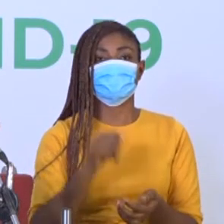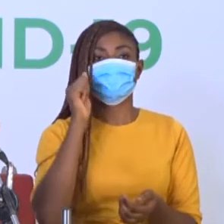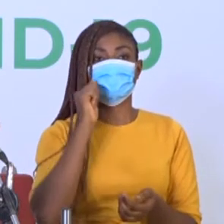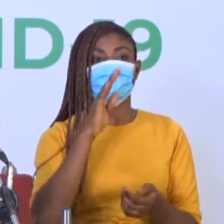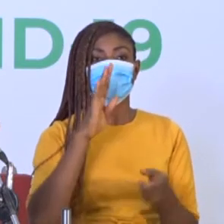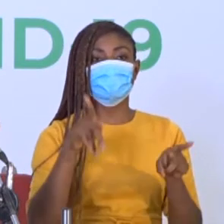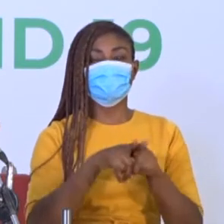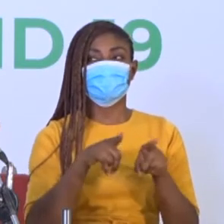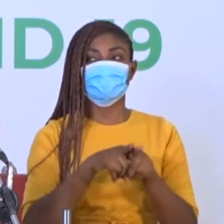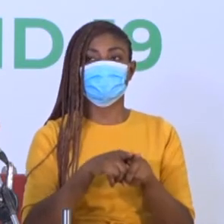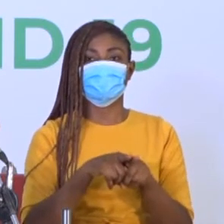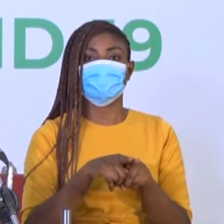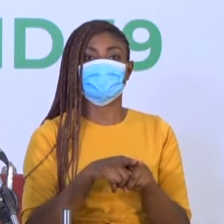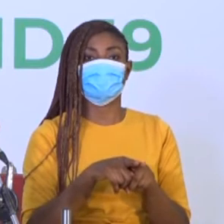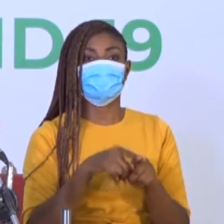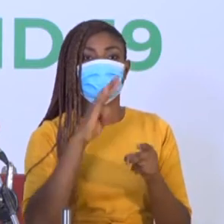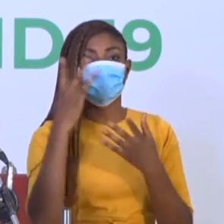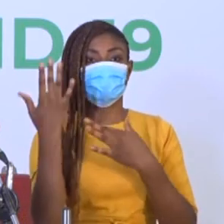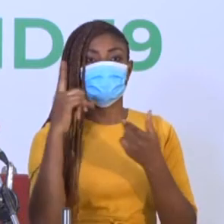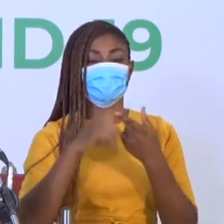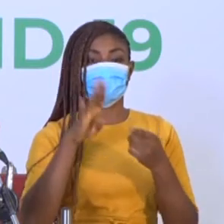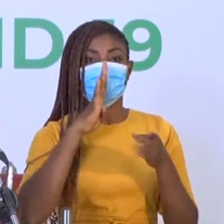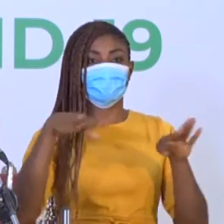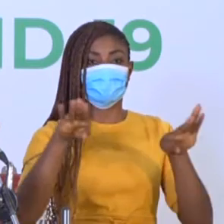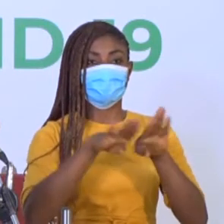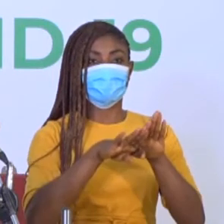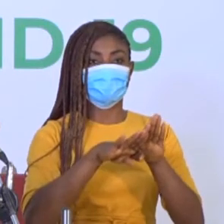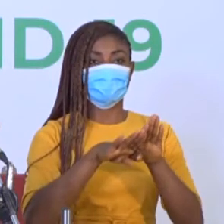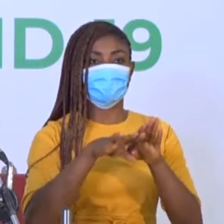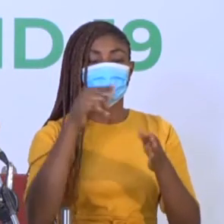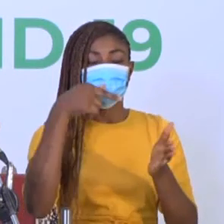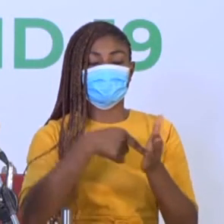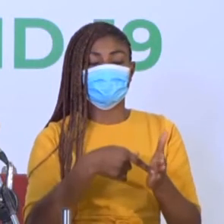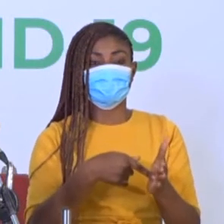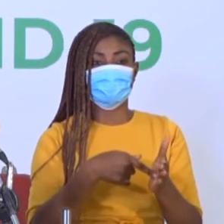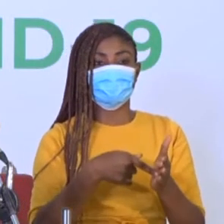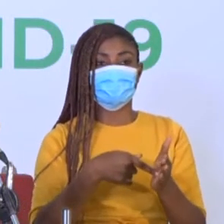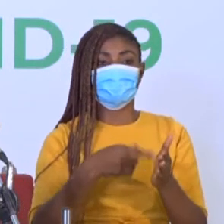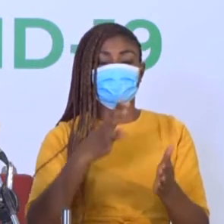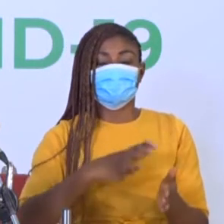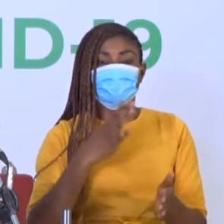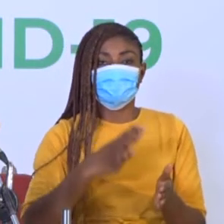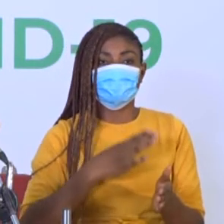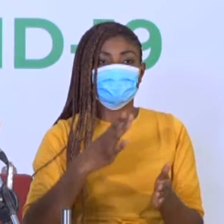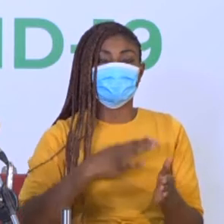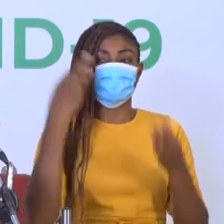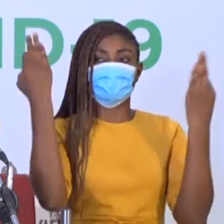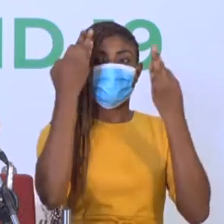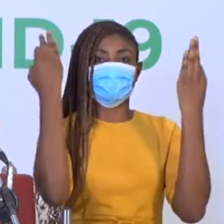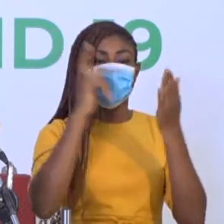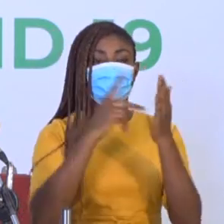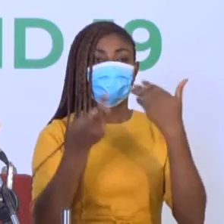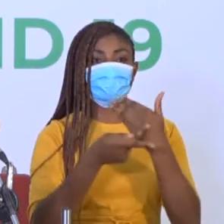also be expected to be closed. Restrict all informal and formal festivities, including